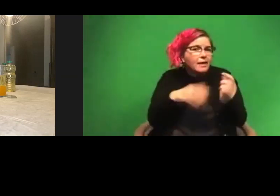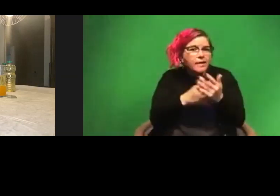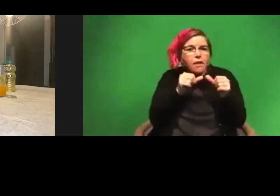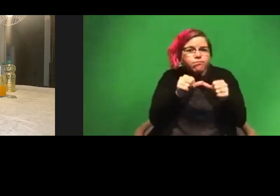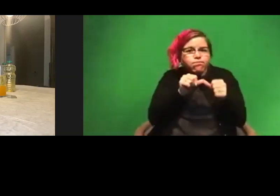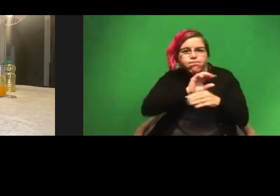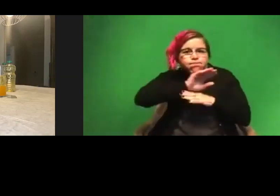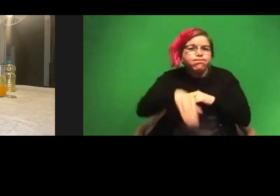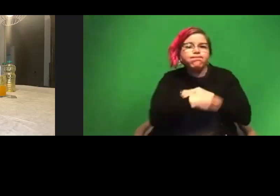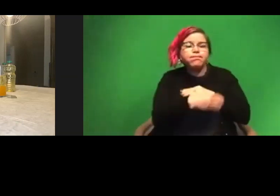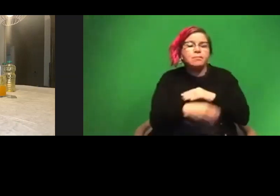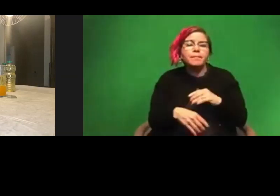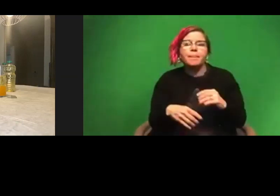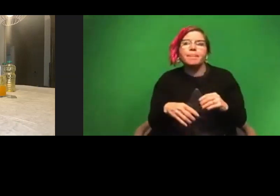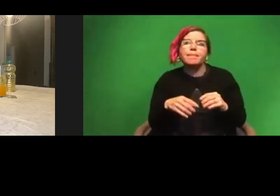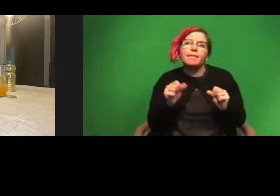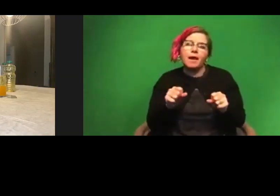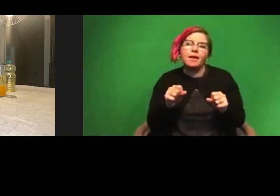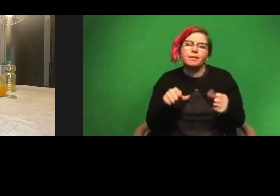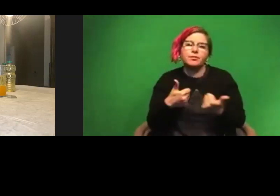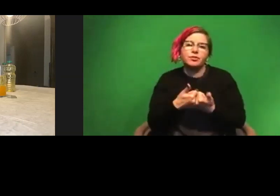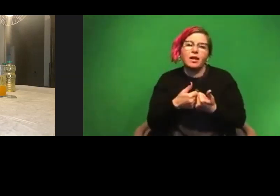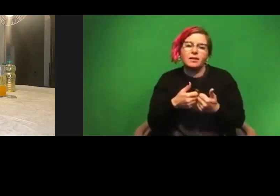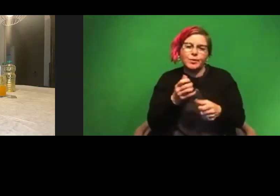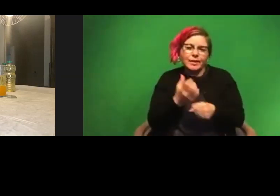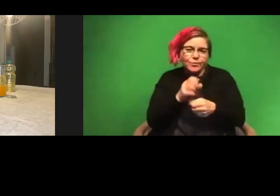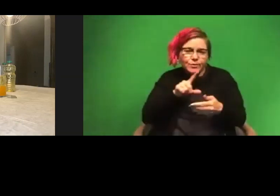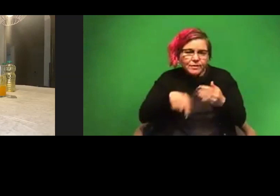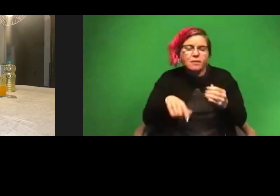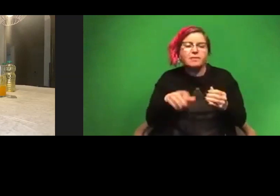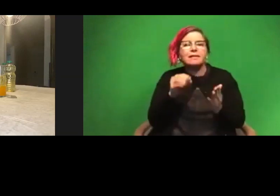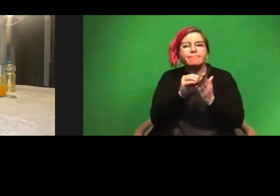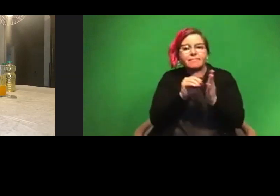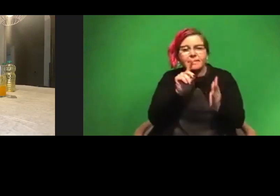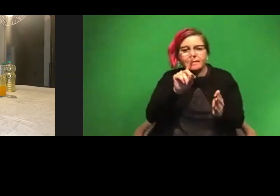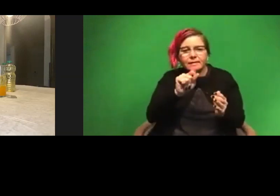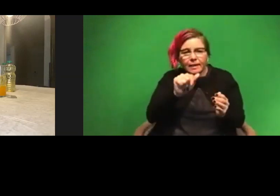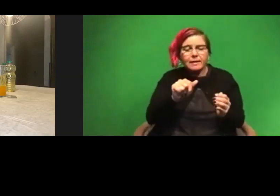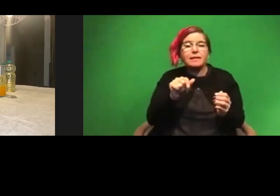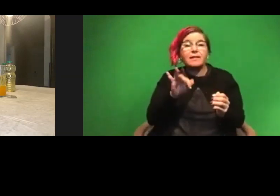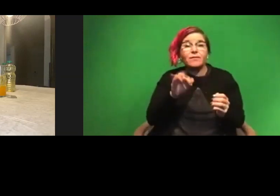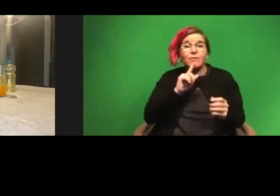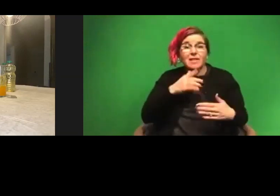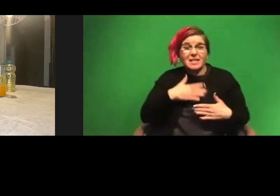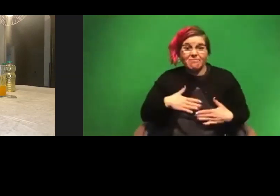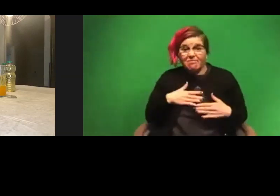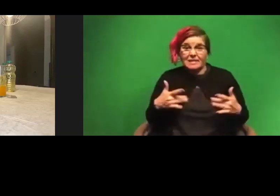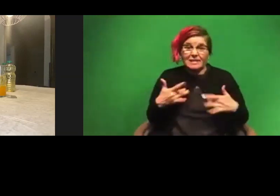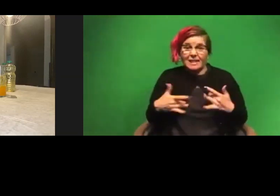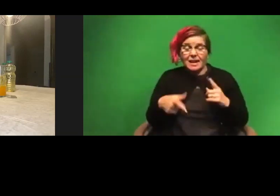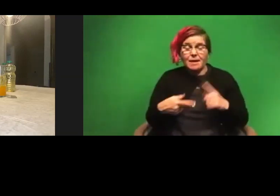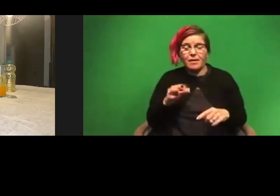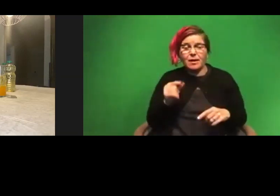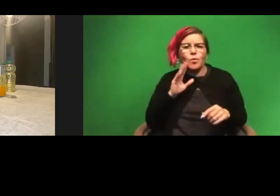although it could be a challenge, you're getting results from this, you're getting data from this. And if you're really excited about it, it keeps you going